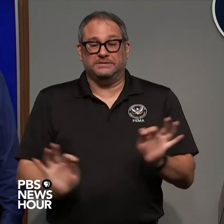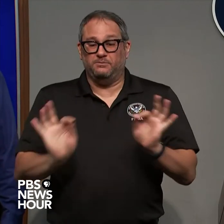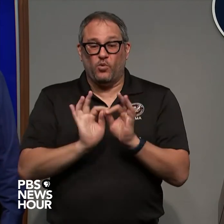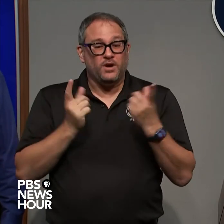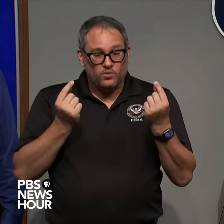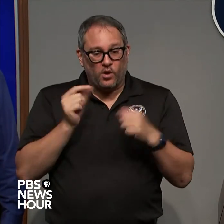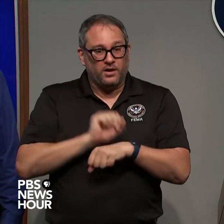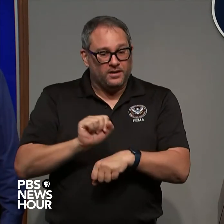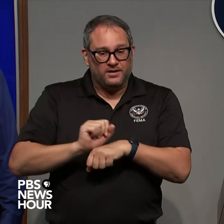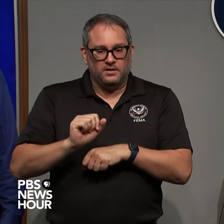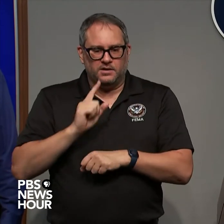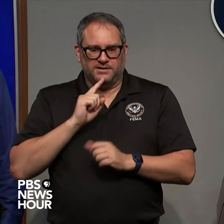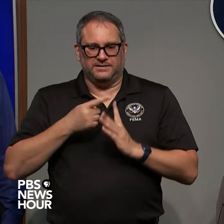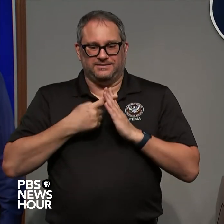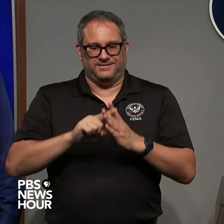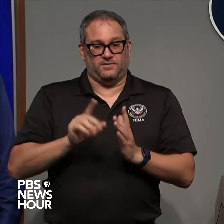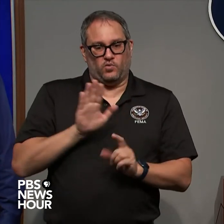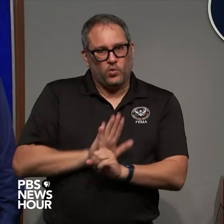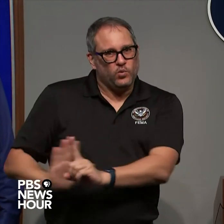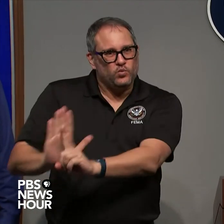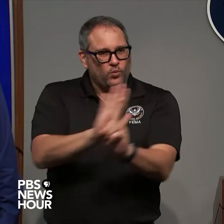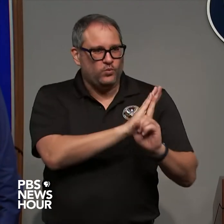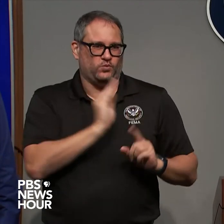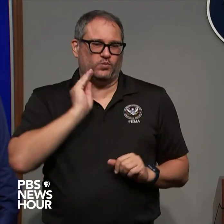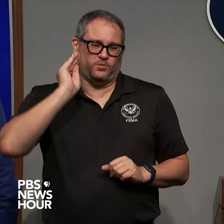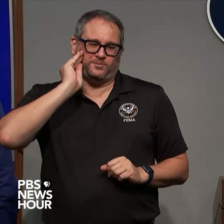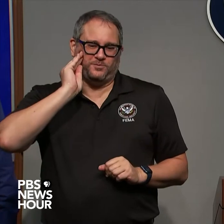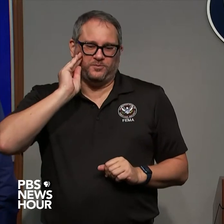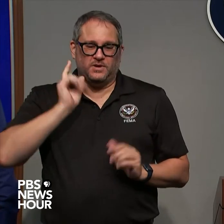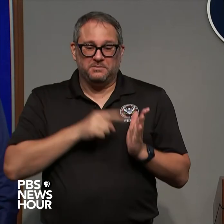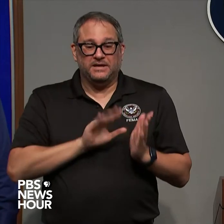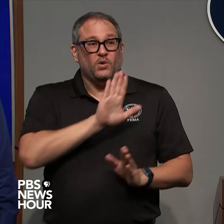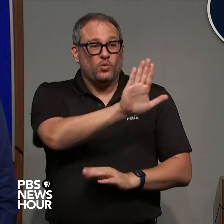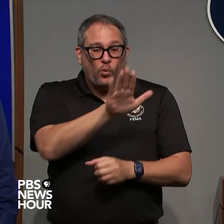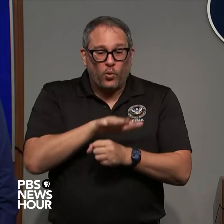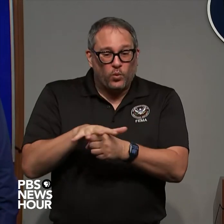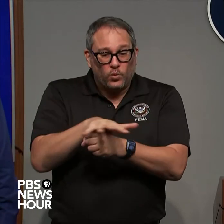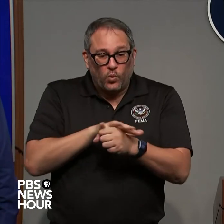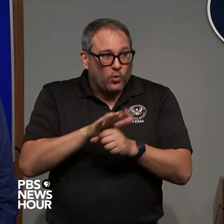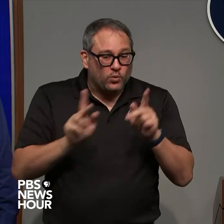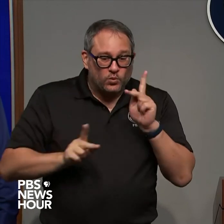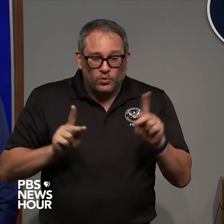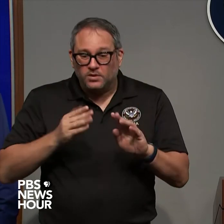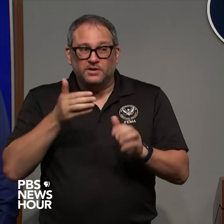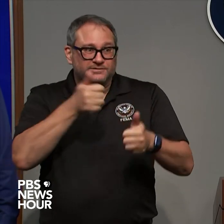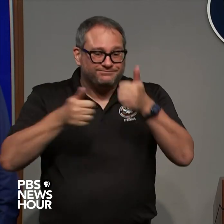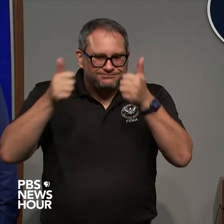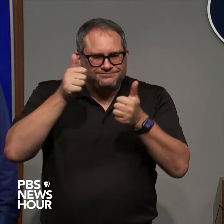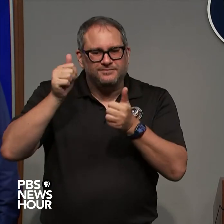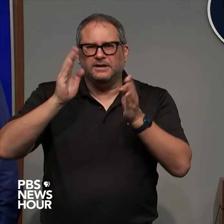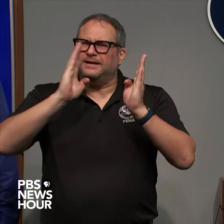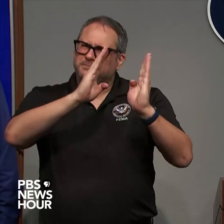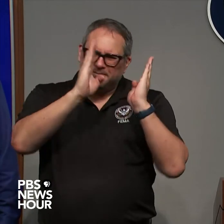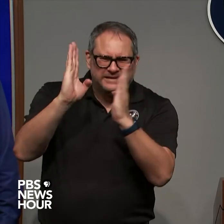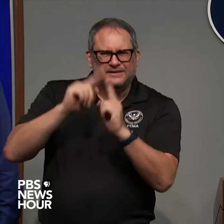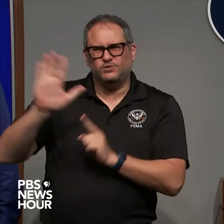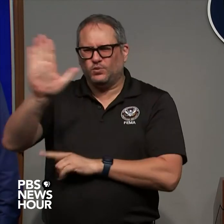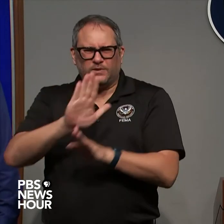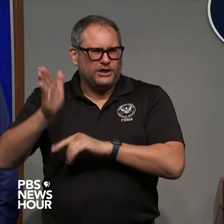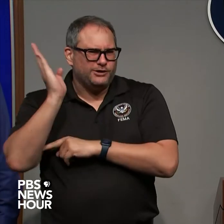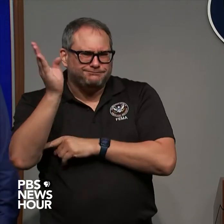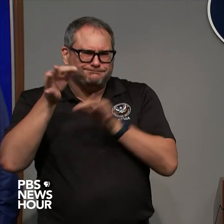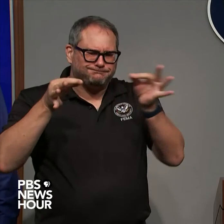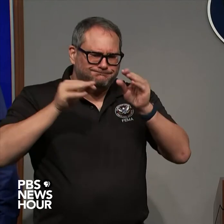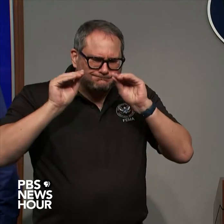everyone to heed the warnings of their local officials before during and after this storm there are life